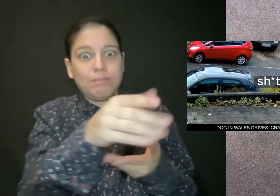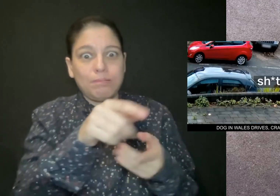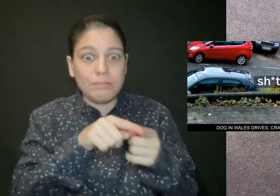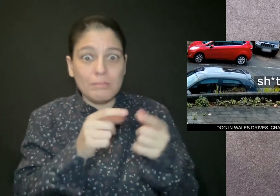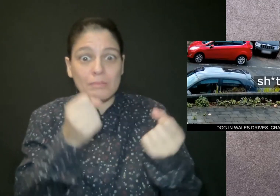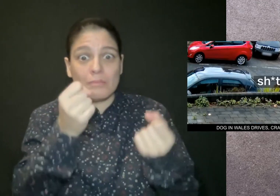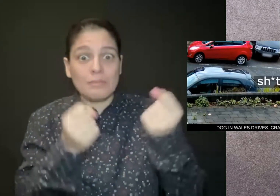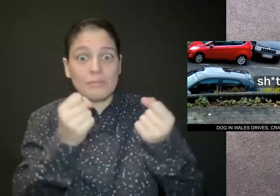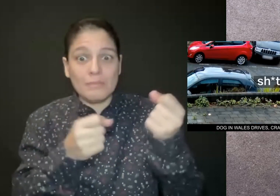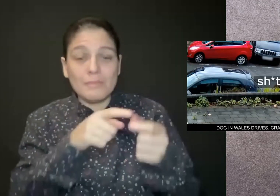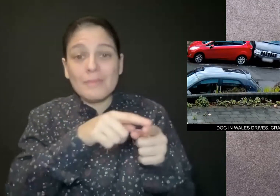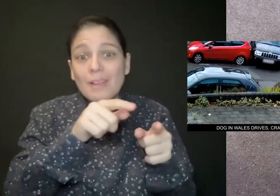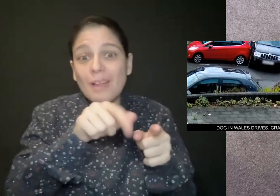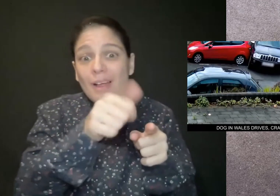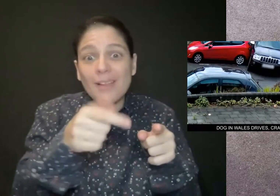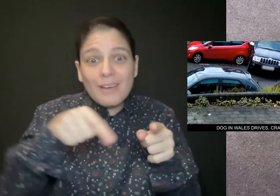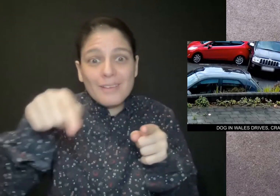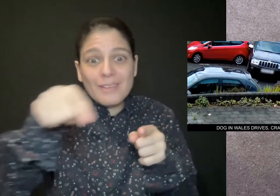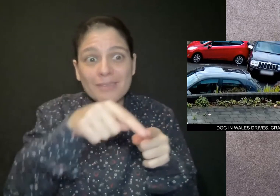neighbor's parked car on the street.